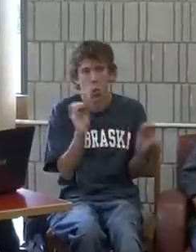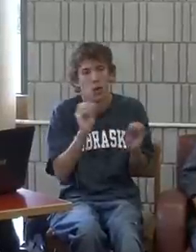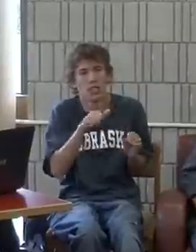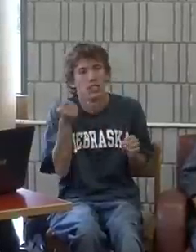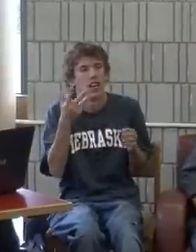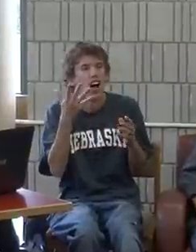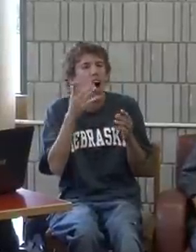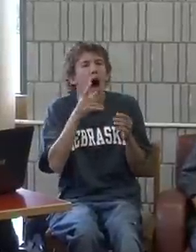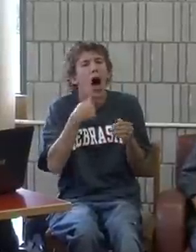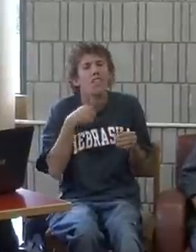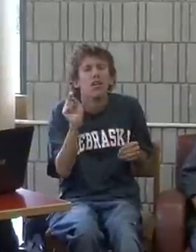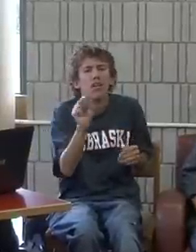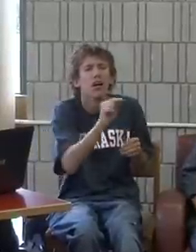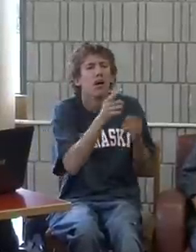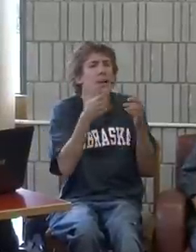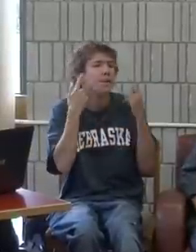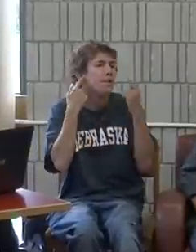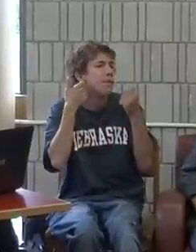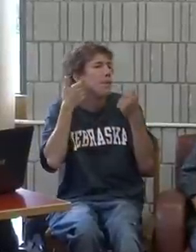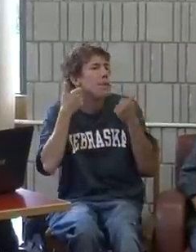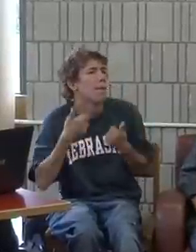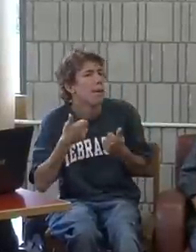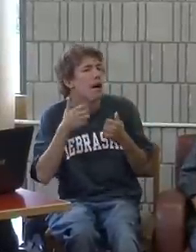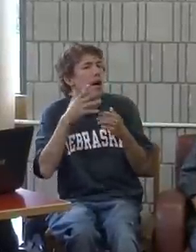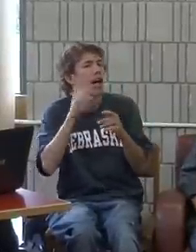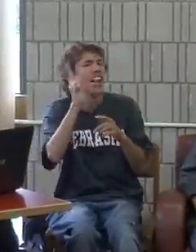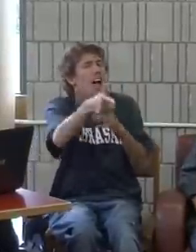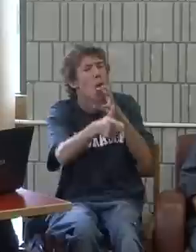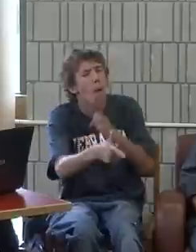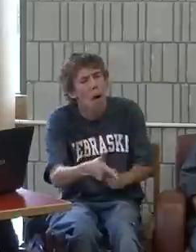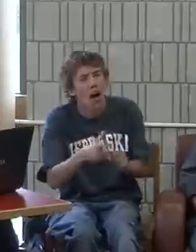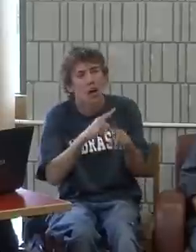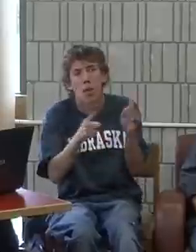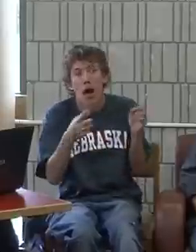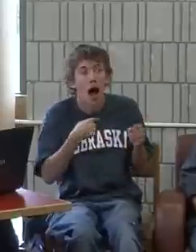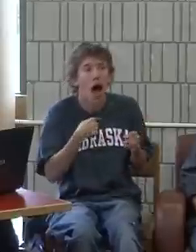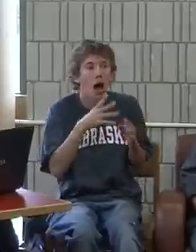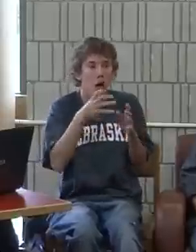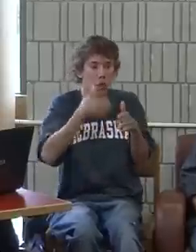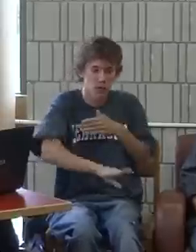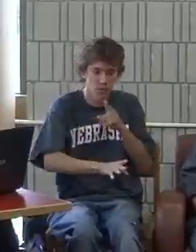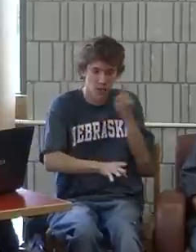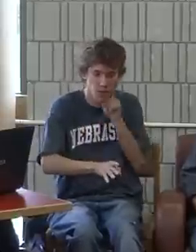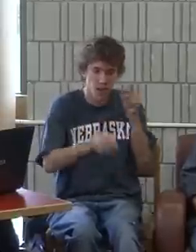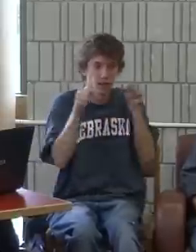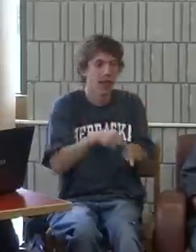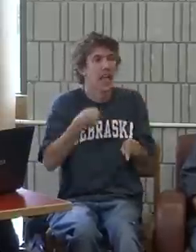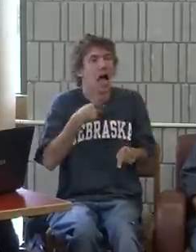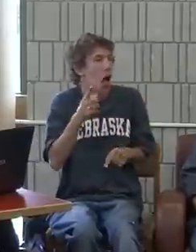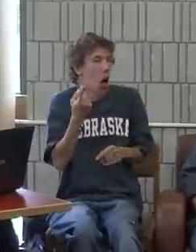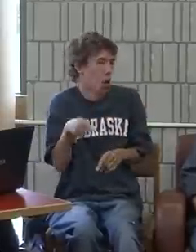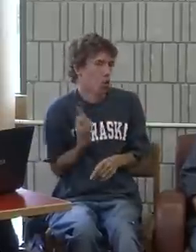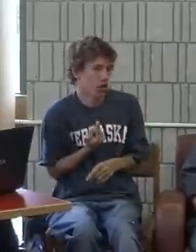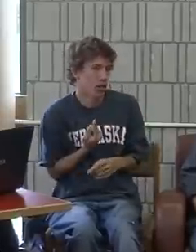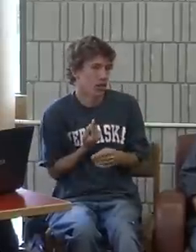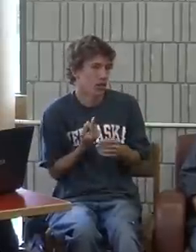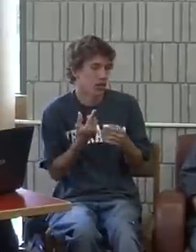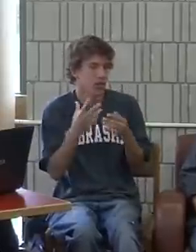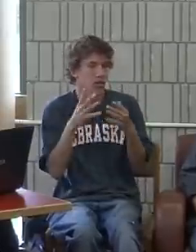I am the only deaf person in my family. There are some people who became deaf later in life from old age. But I'm the only